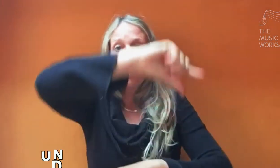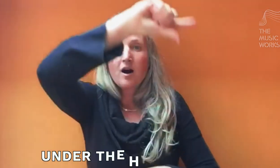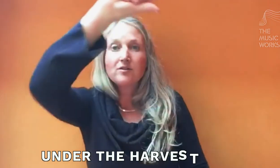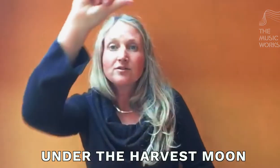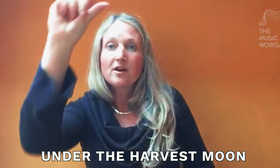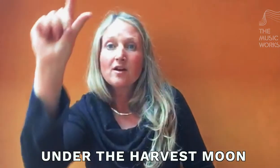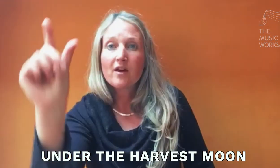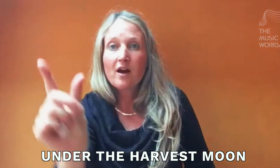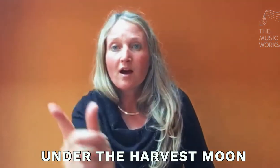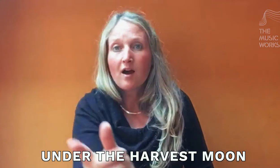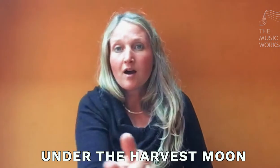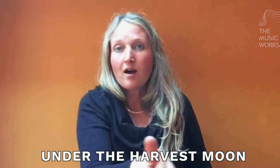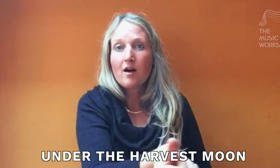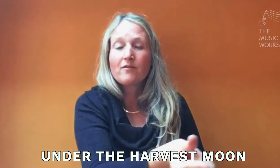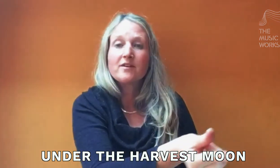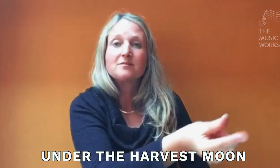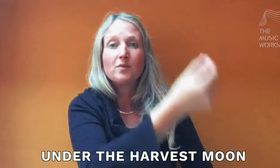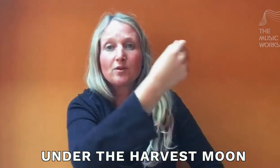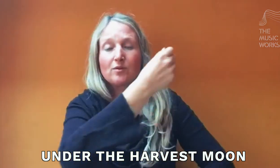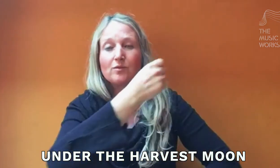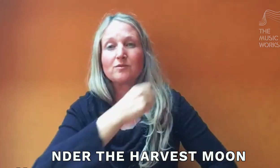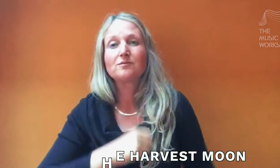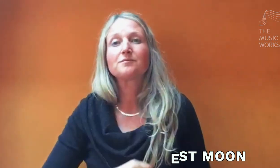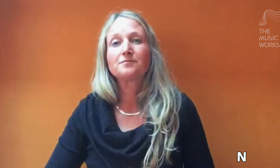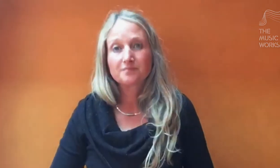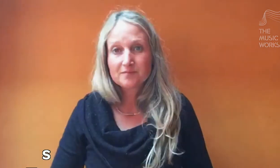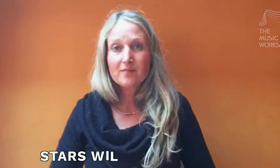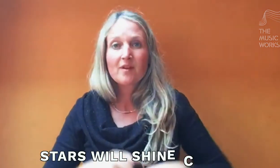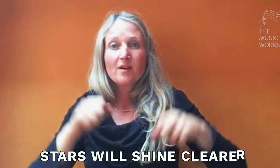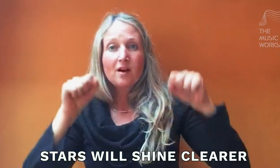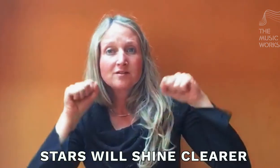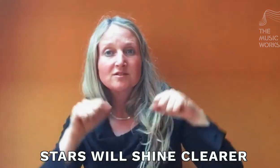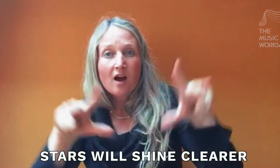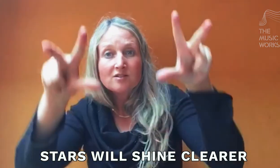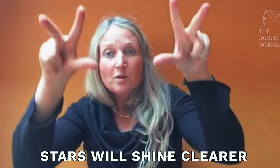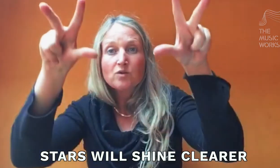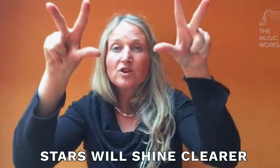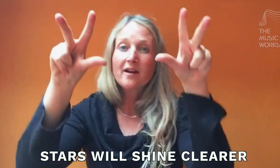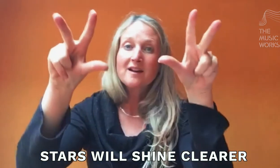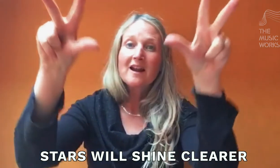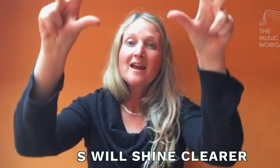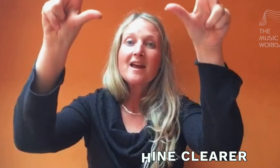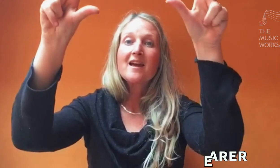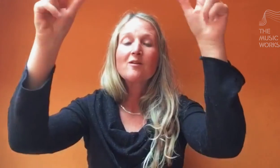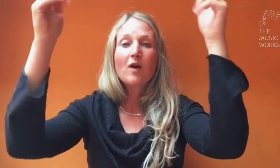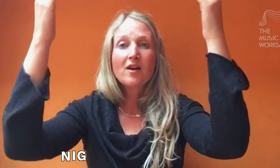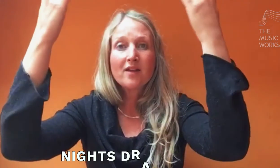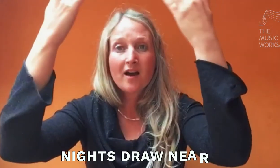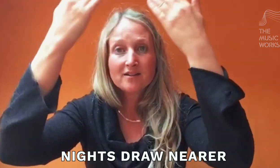under the harvest moon. Stars will shine clearer, nights